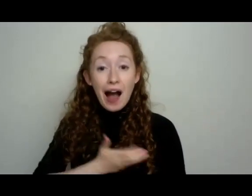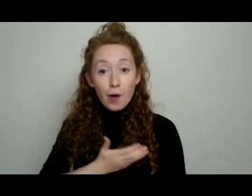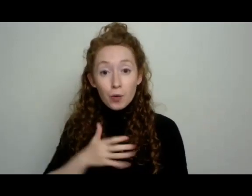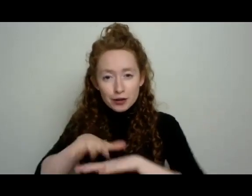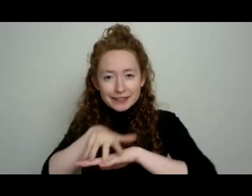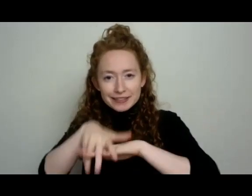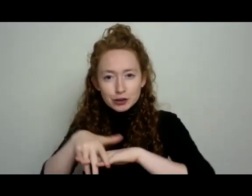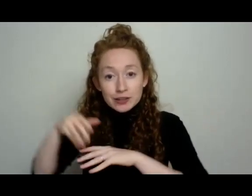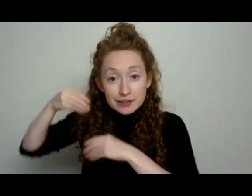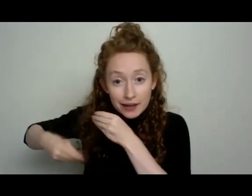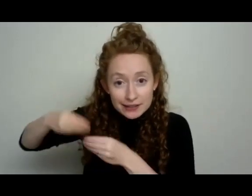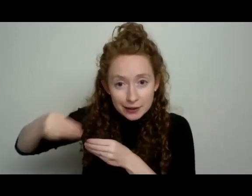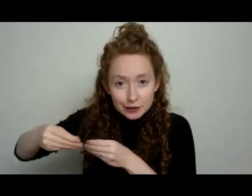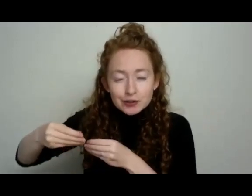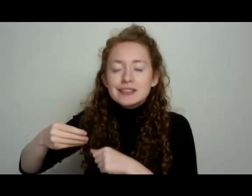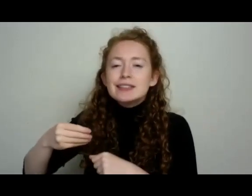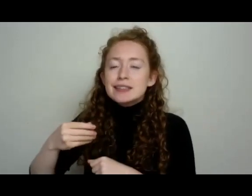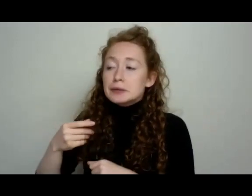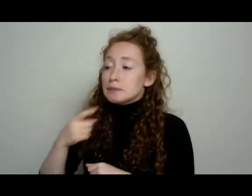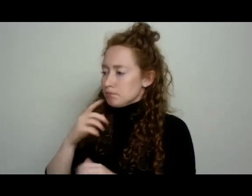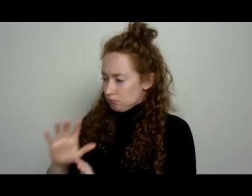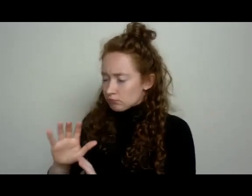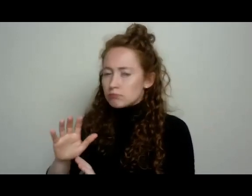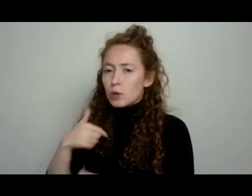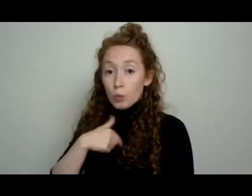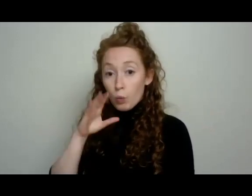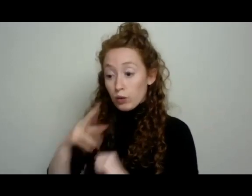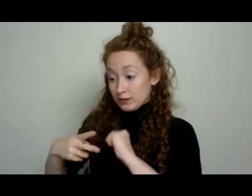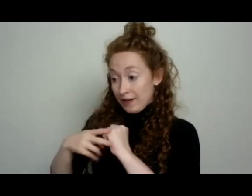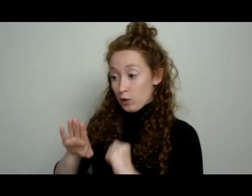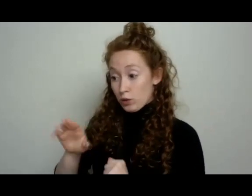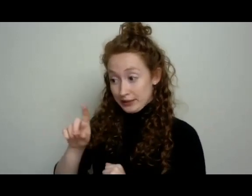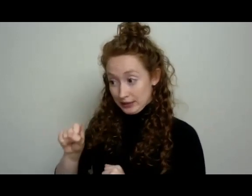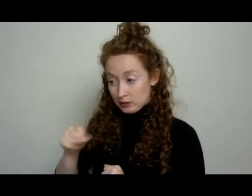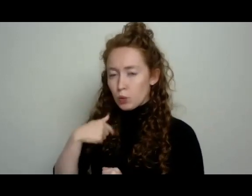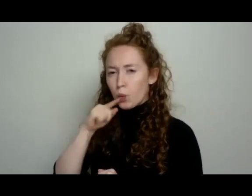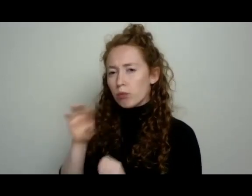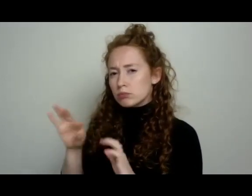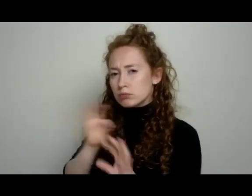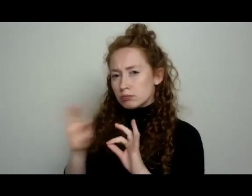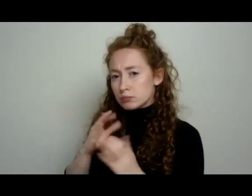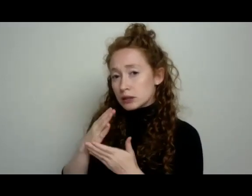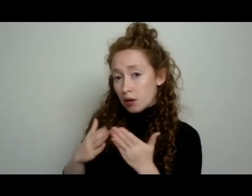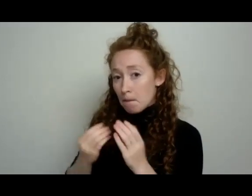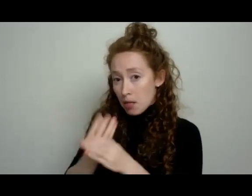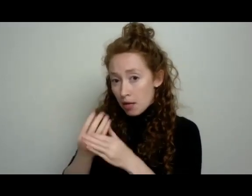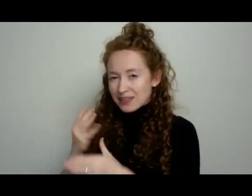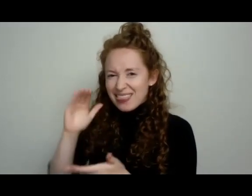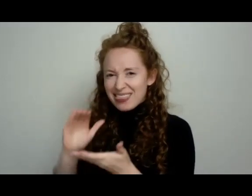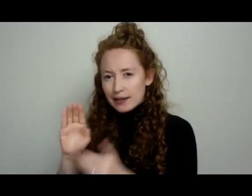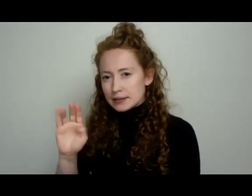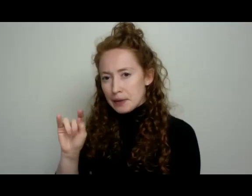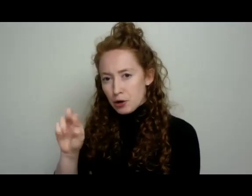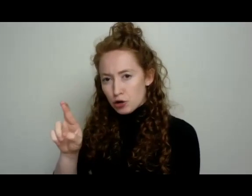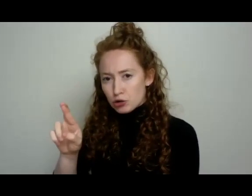we're going to spread your seeds, don't worry, reproduction is totally happening, but we are going to eat some of you. And in return, can maybe a few of you be less